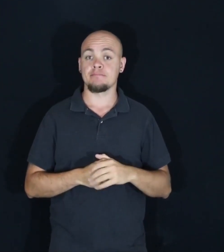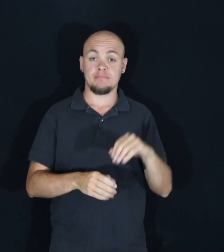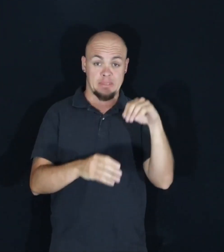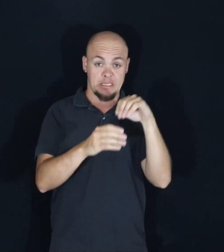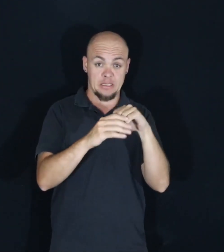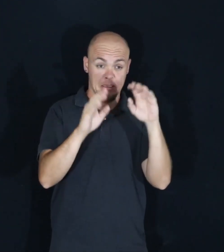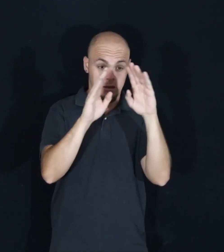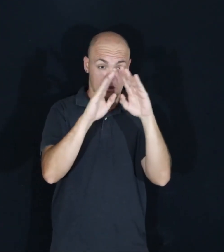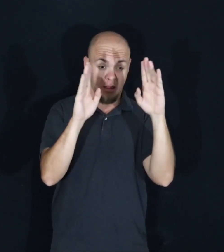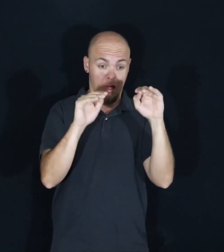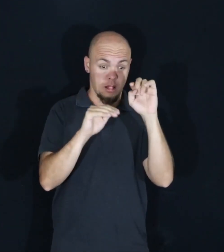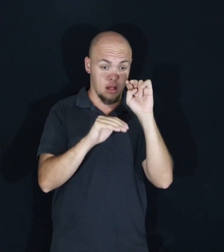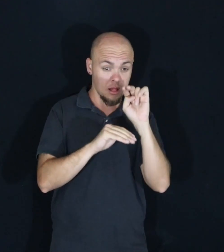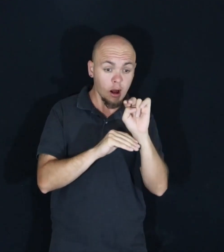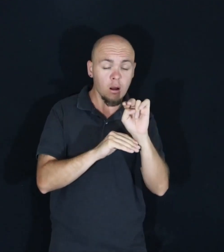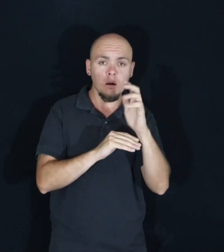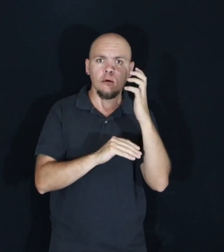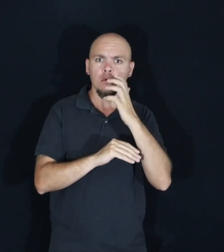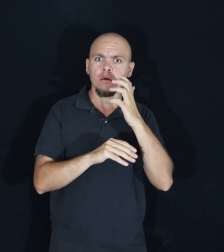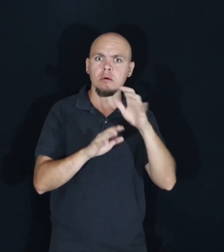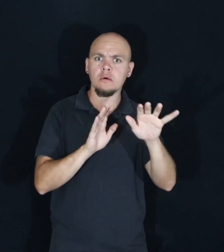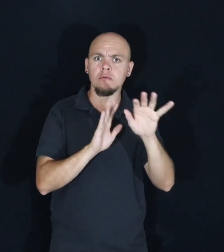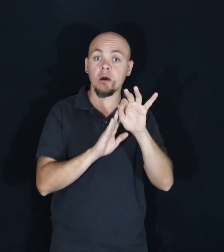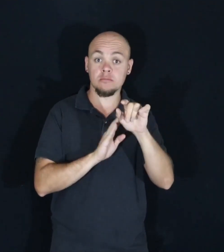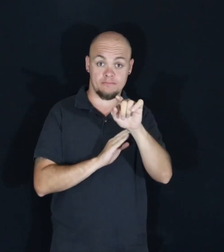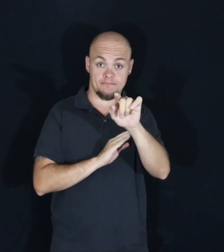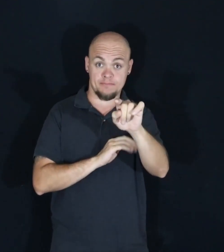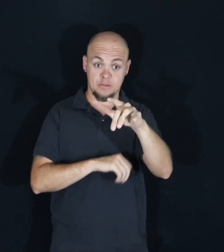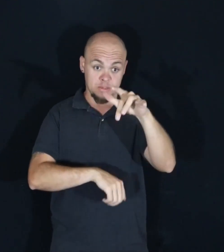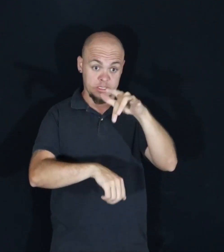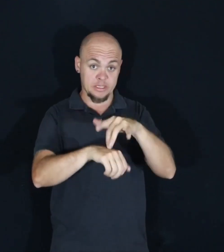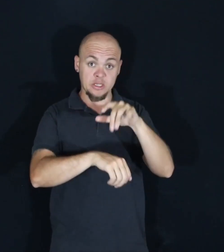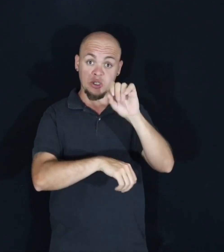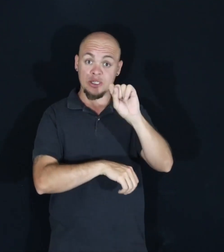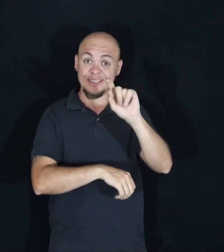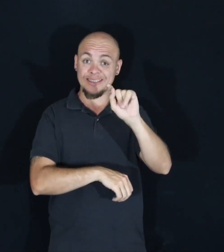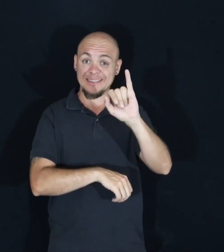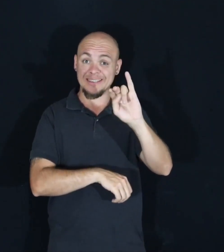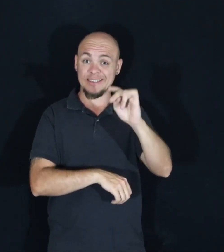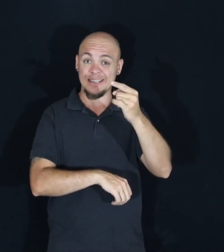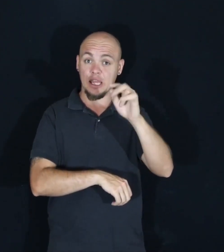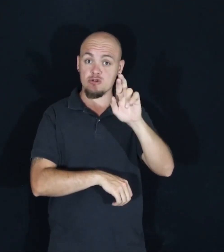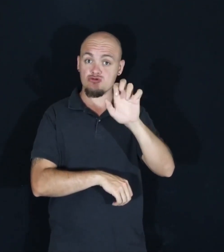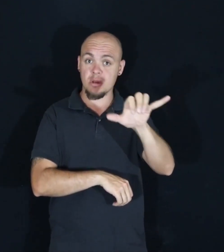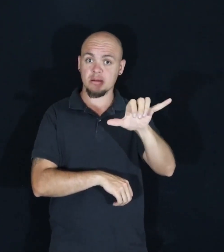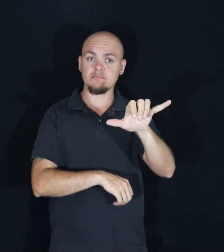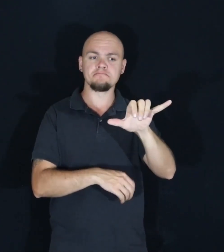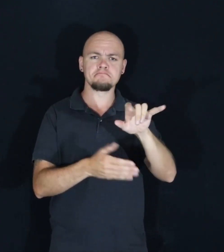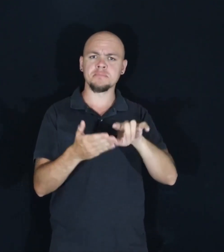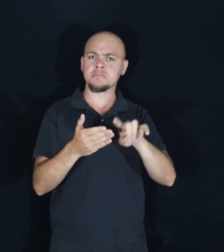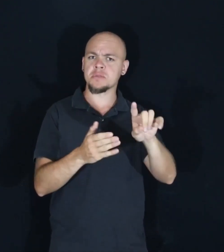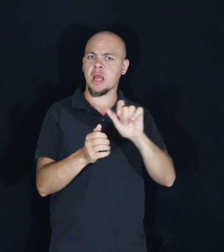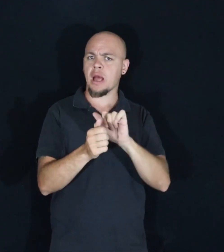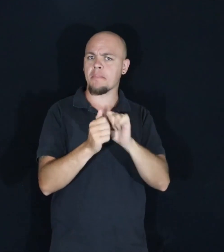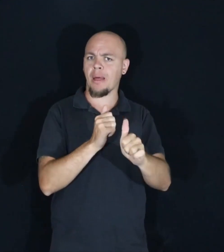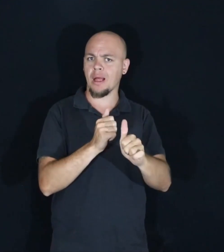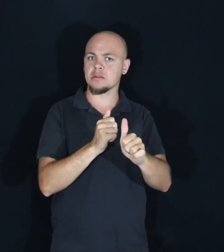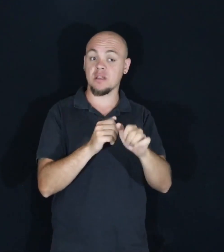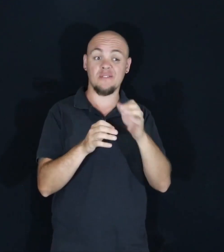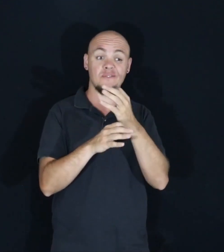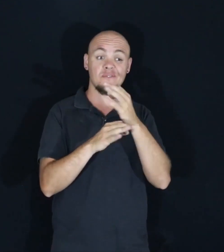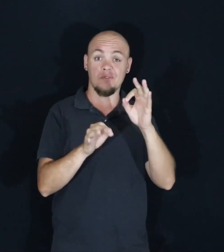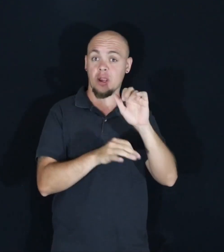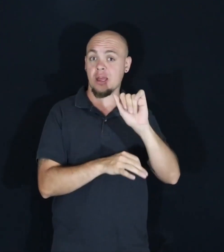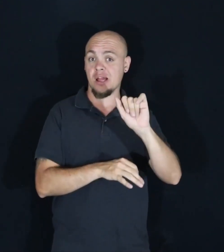shocked by what you will find. Do you want to touch a stingray? Come and check out a pass and you'll get in free to the